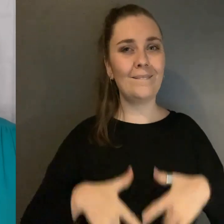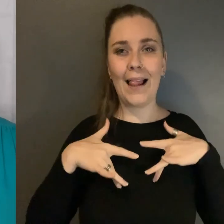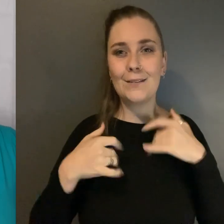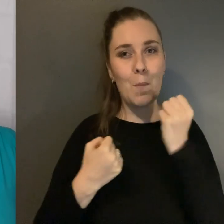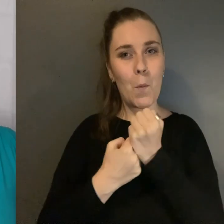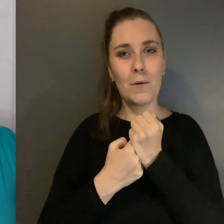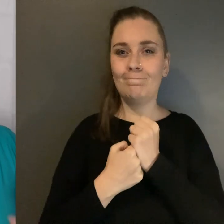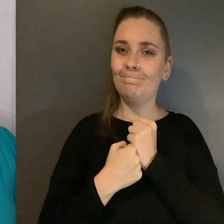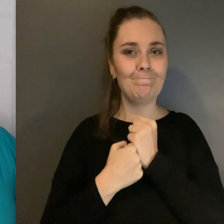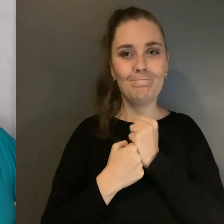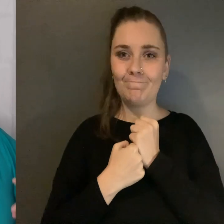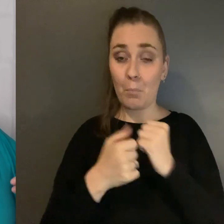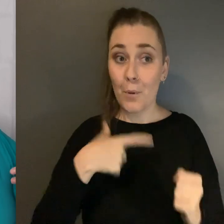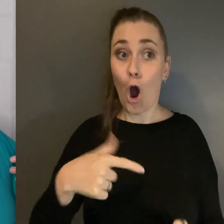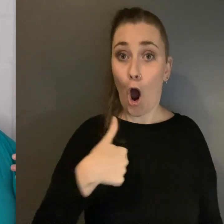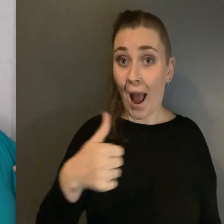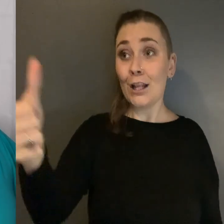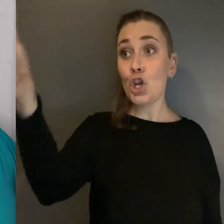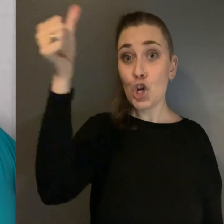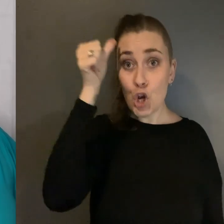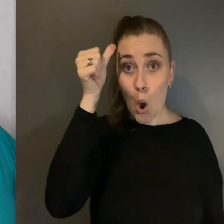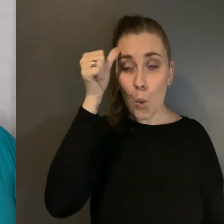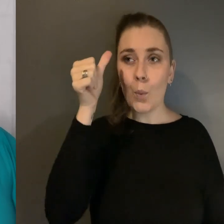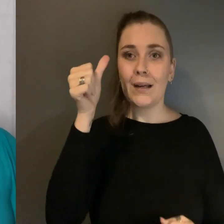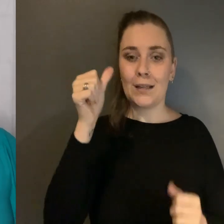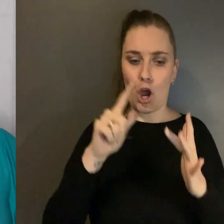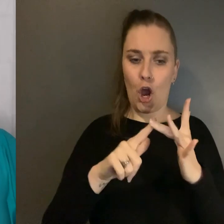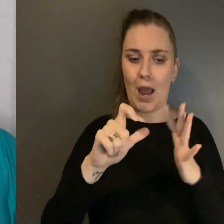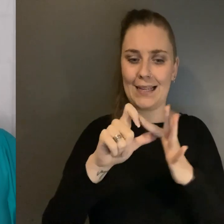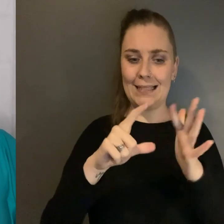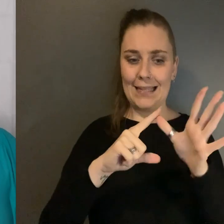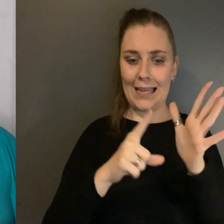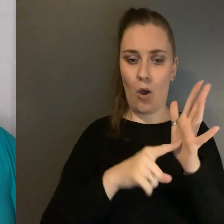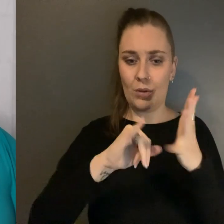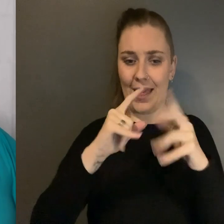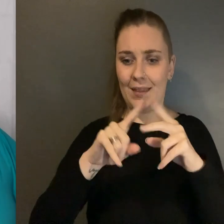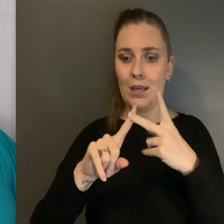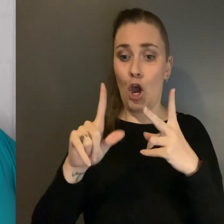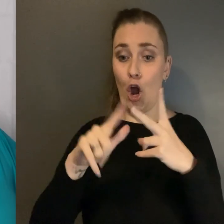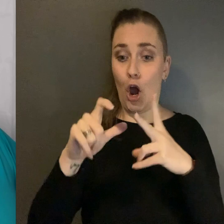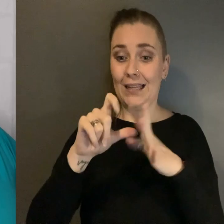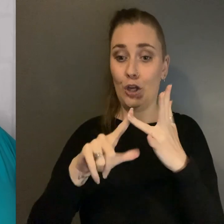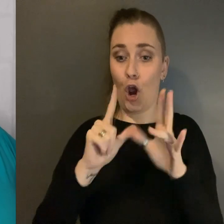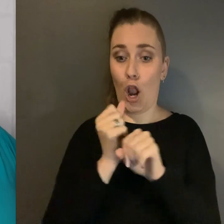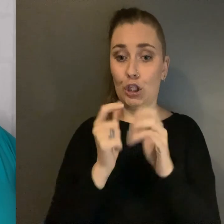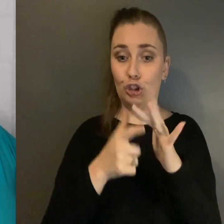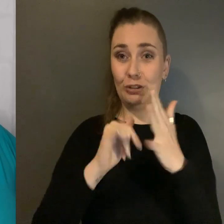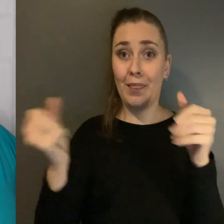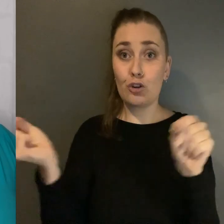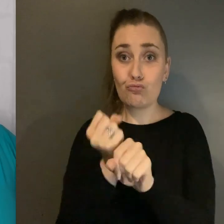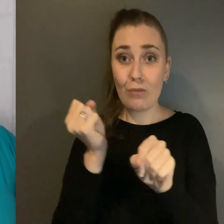Because I know that the ideals and ideologies that create a society where ableism is